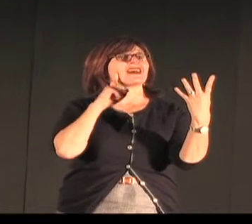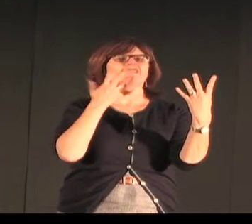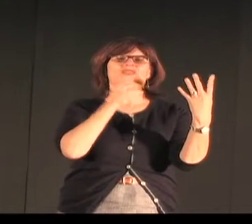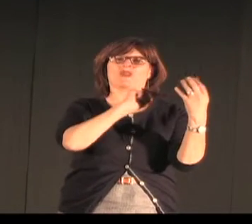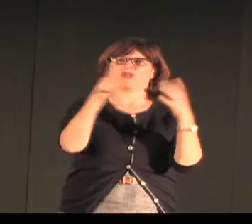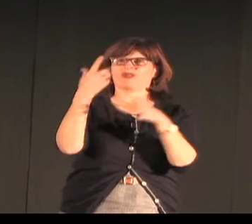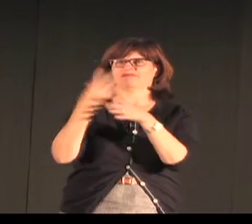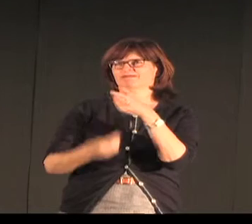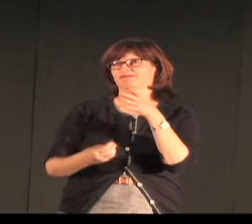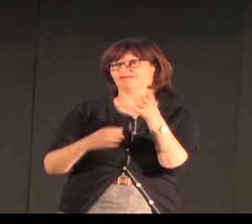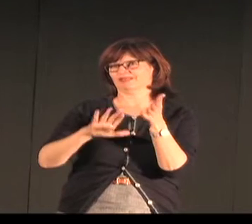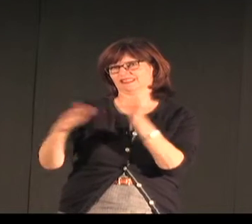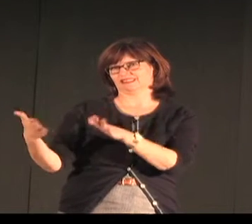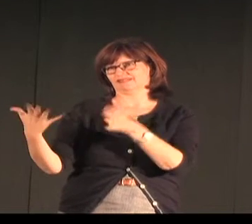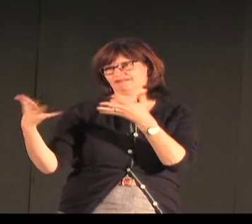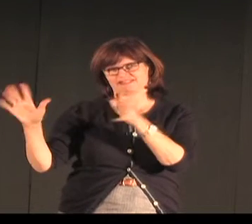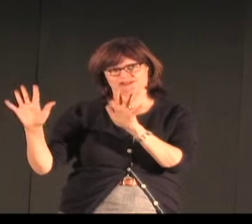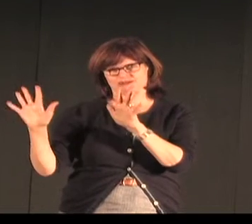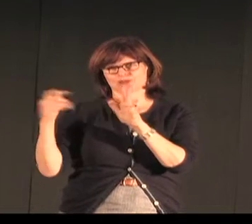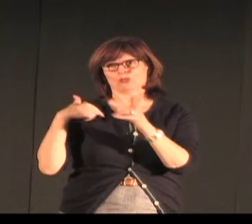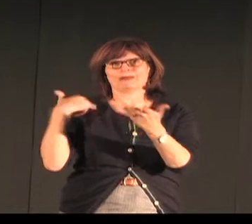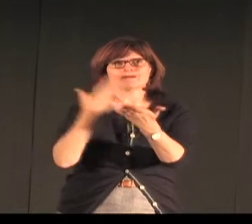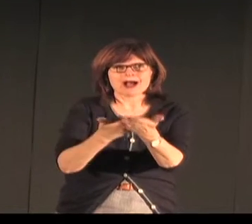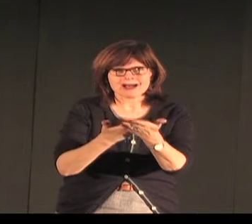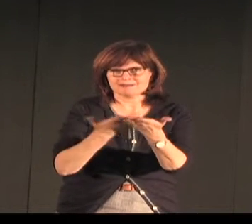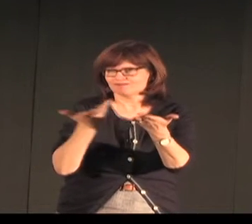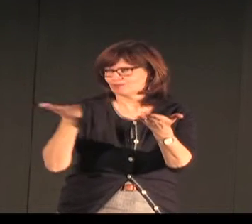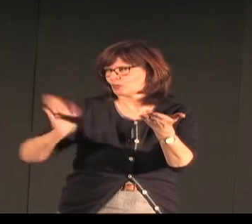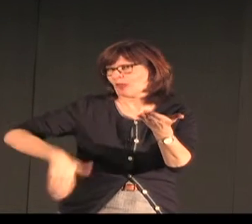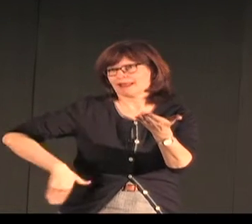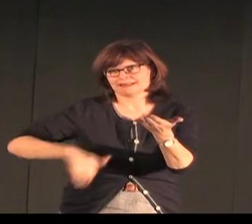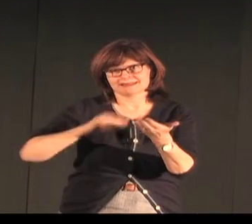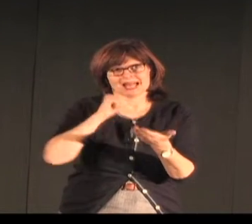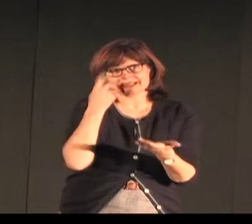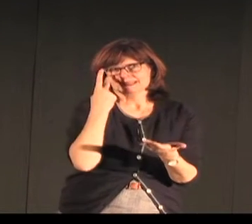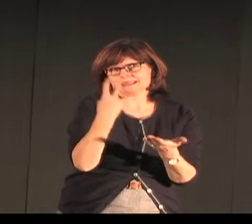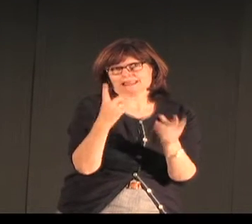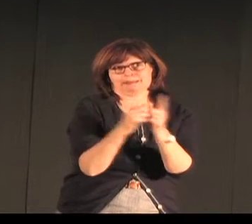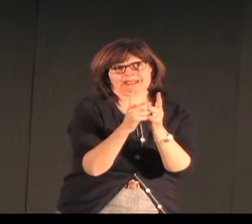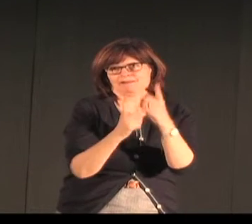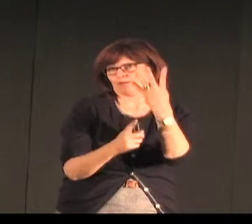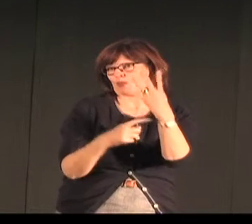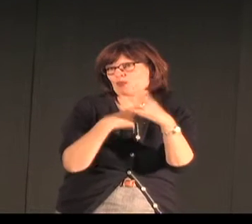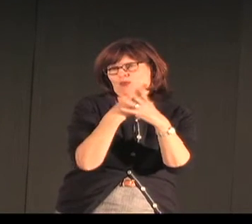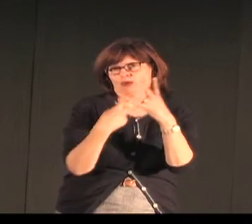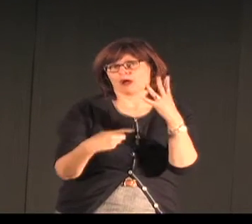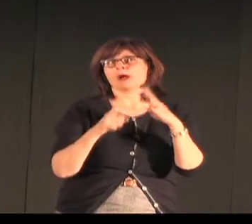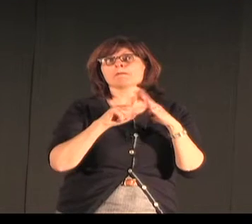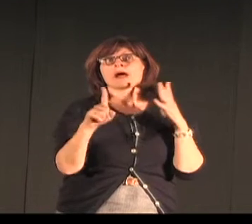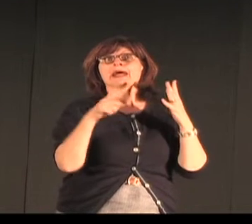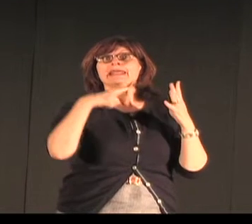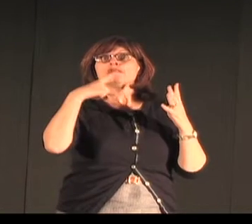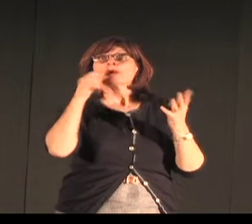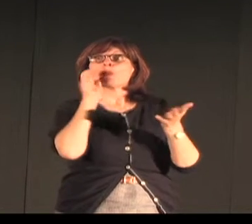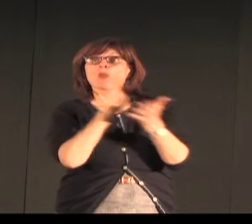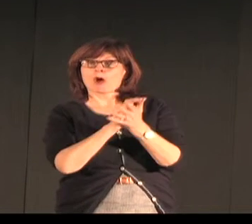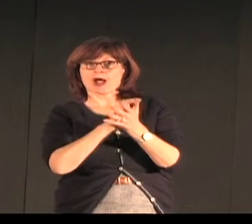As I mentioned before, there were four deaf brothers who were born 75 years ago. unfortunately, all four of them are deceased.